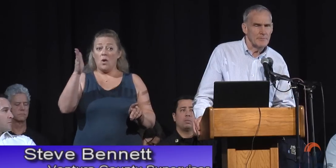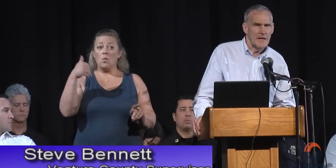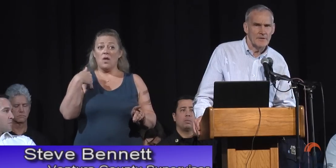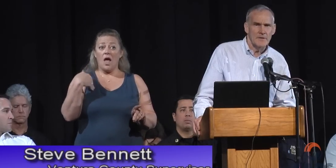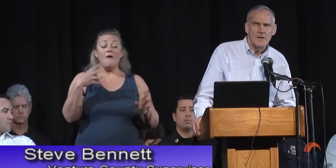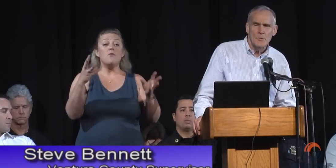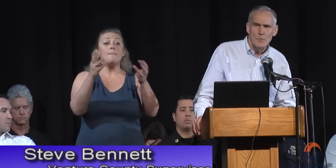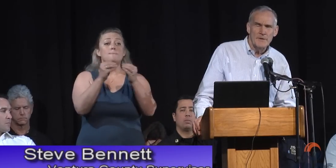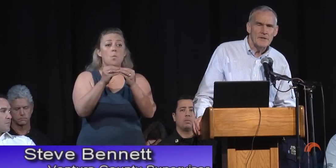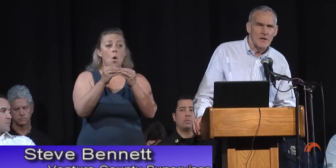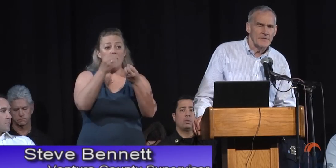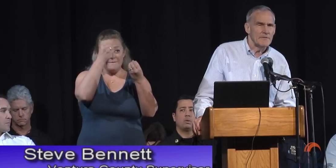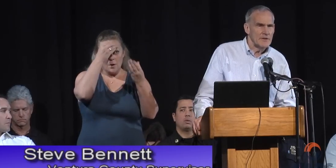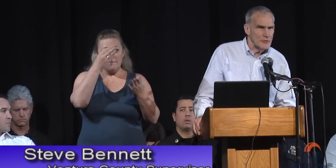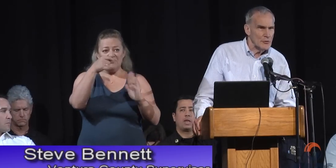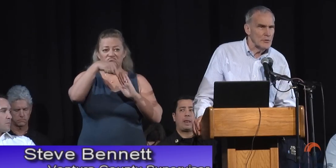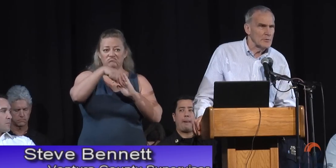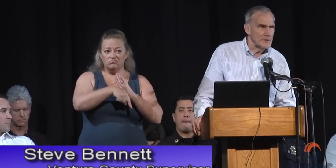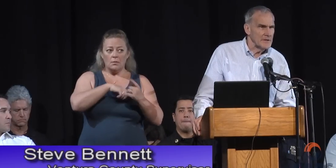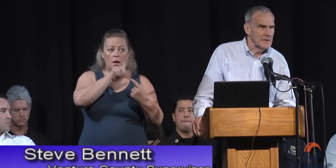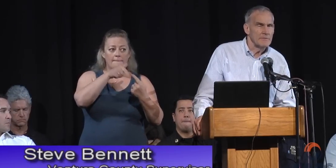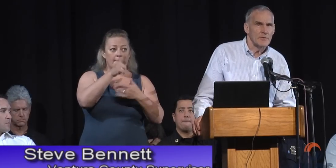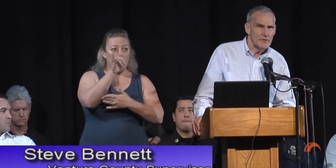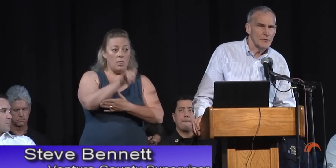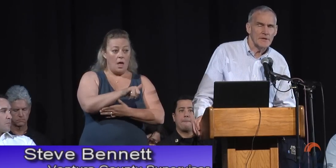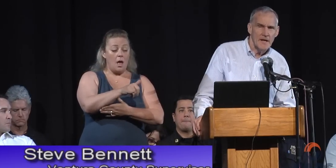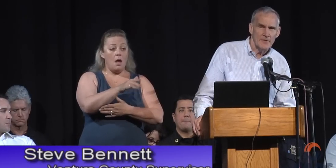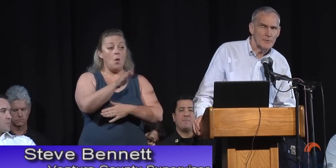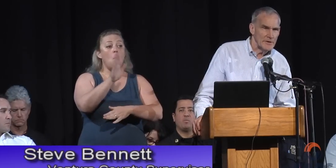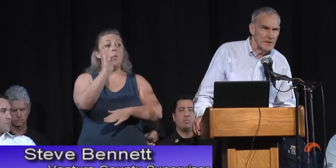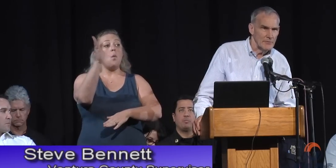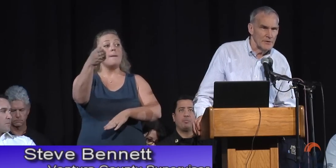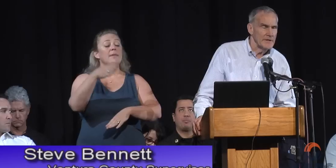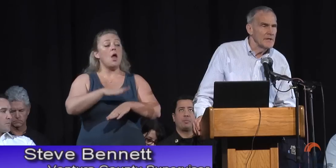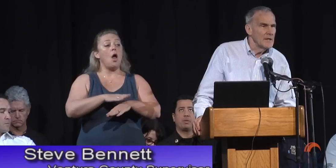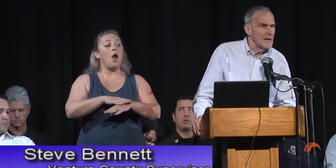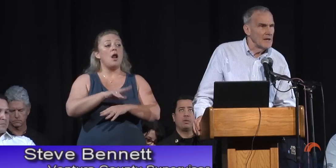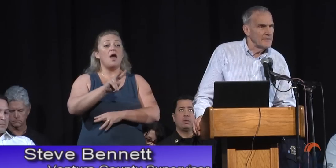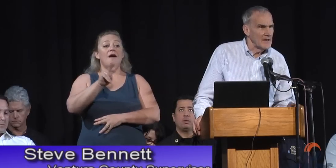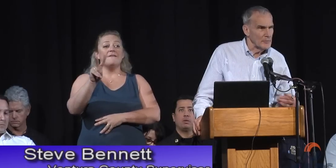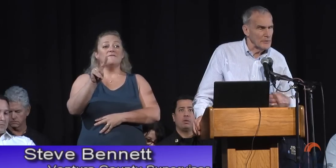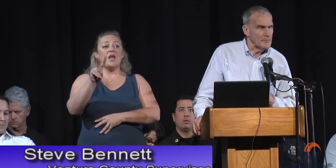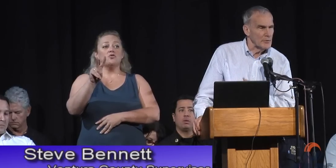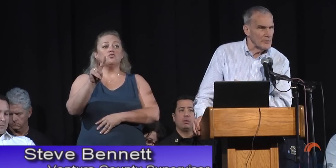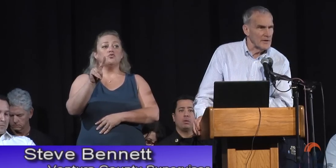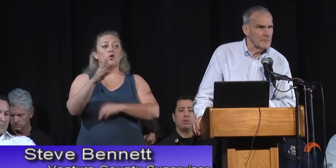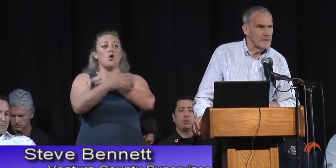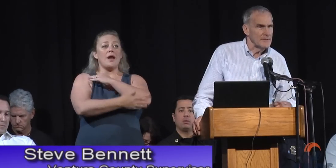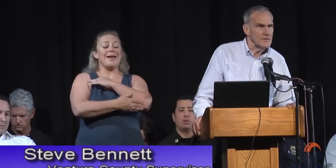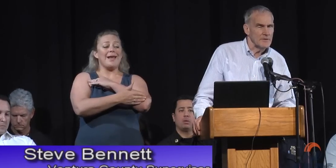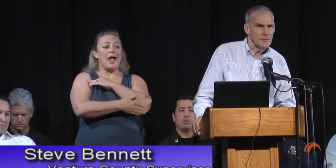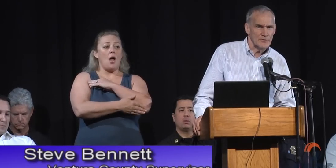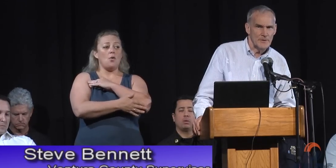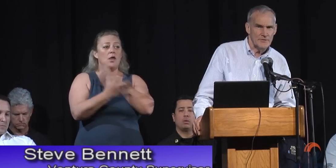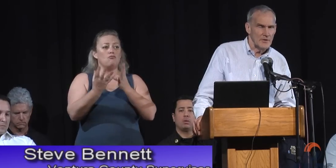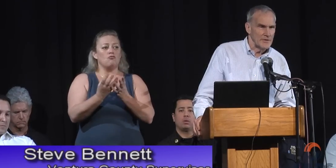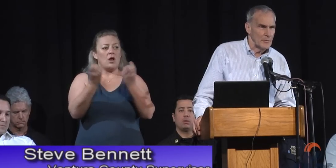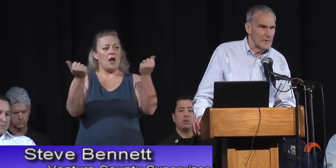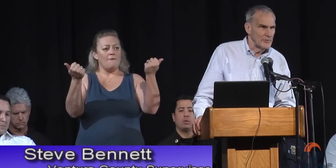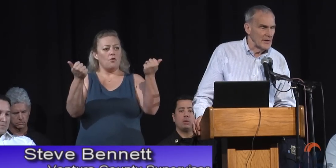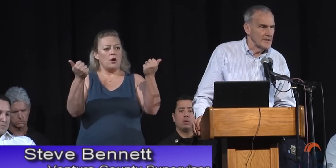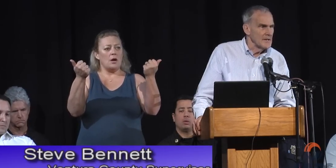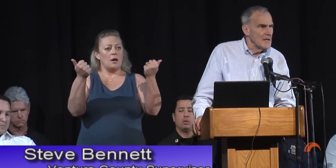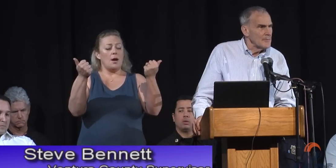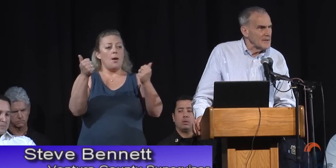information about it will be on the Ventura County Recovery.org program that Chris mentioned